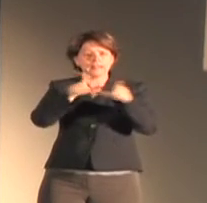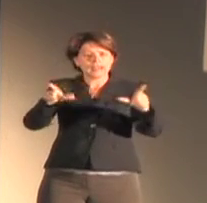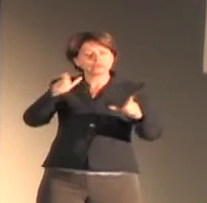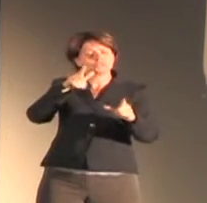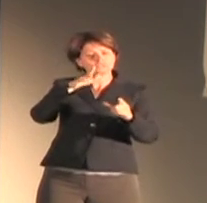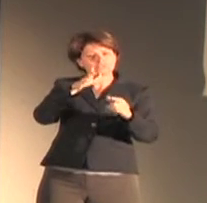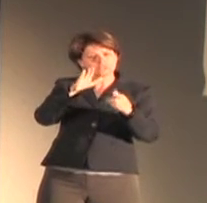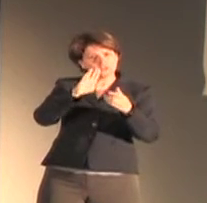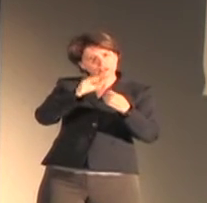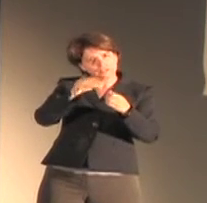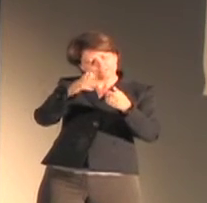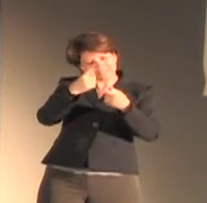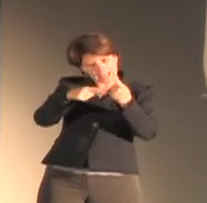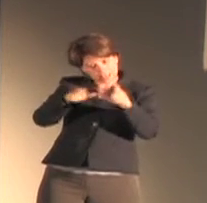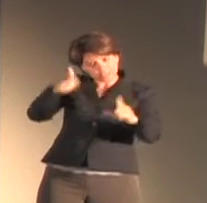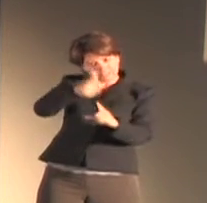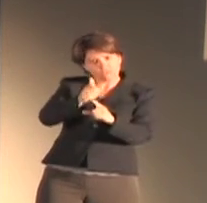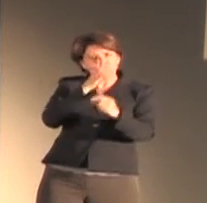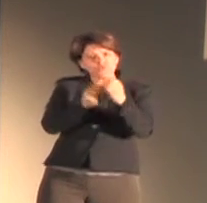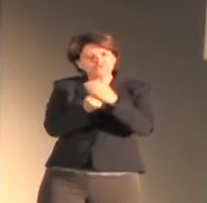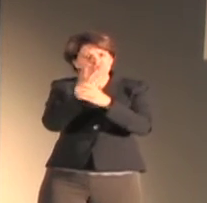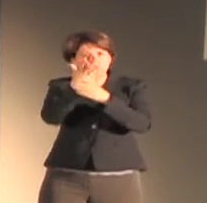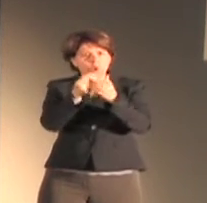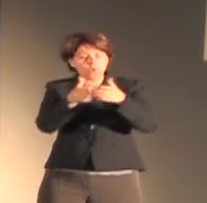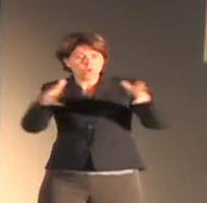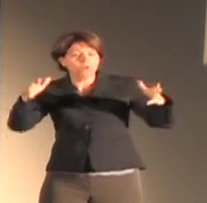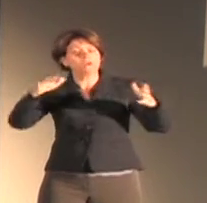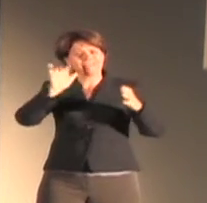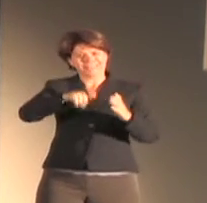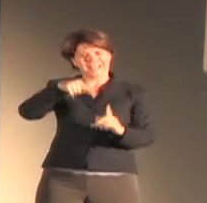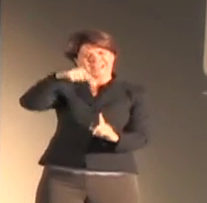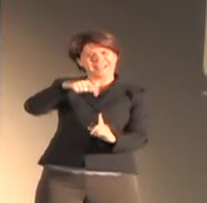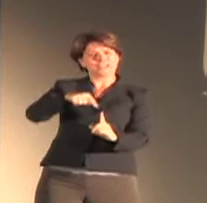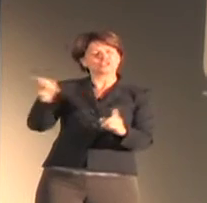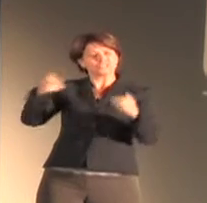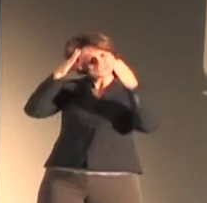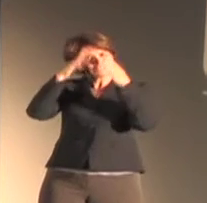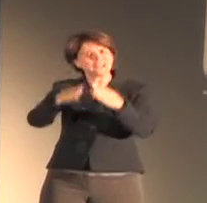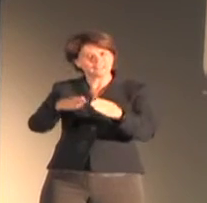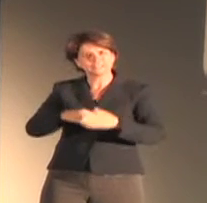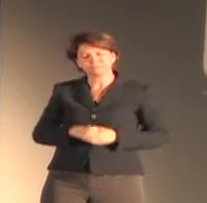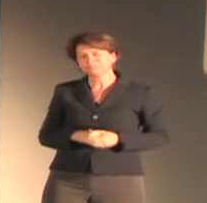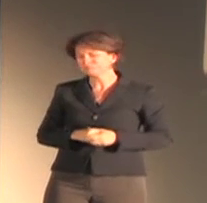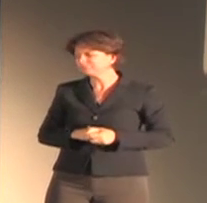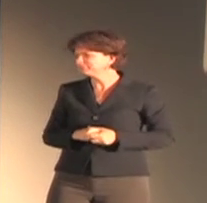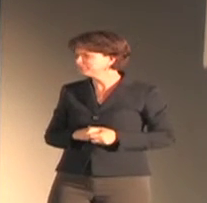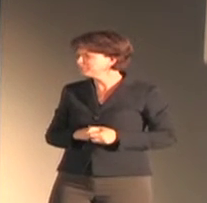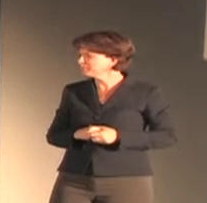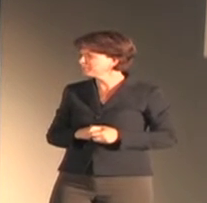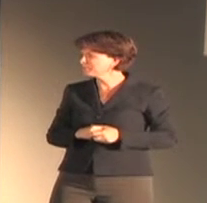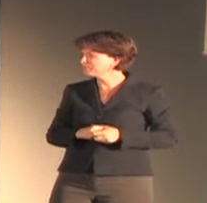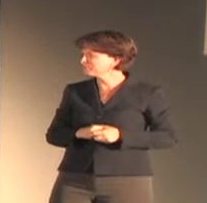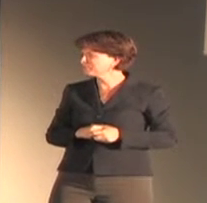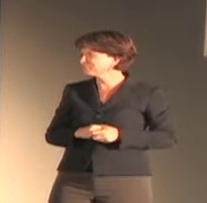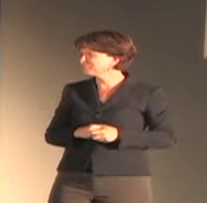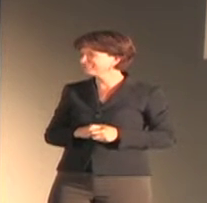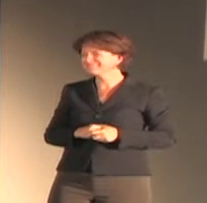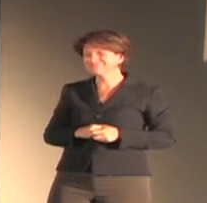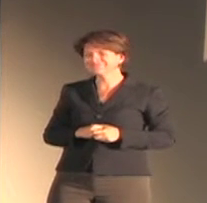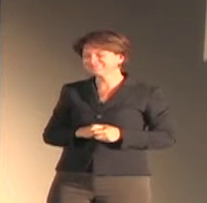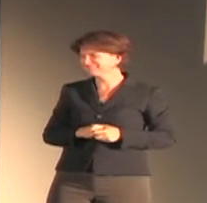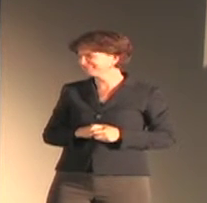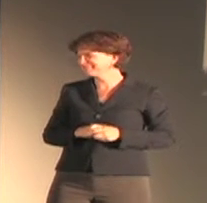continually